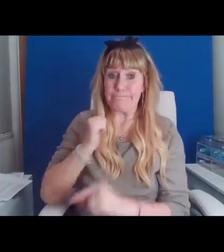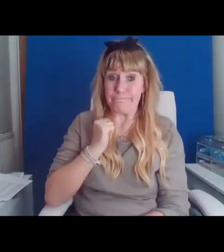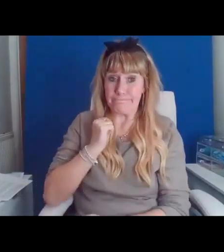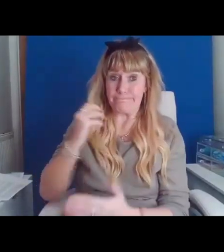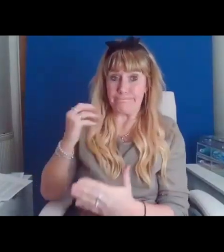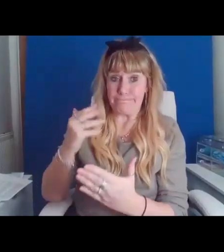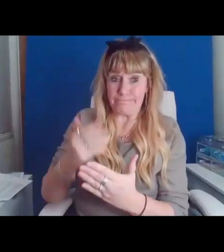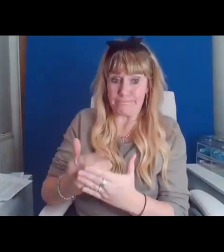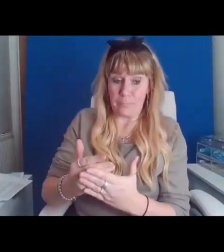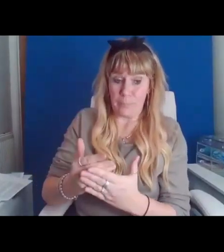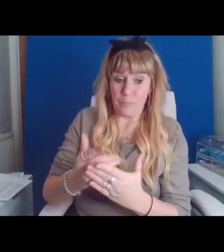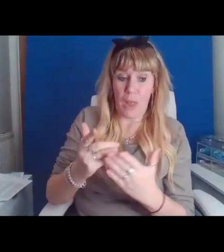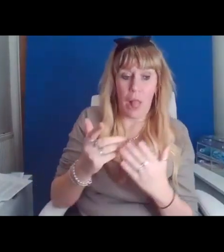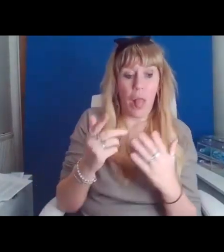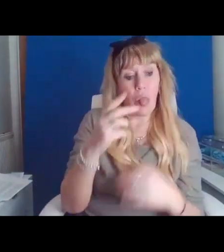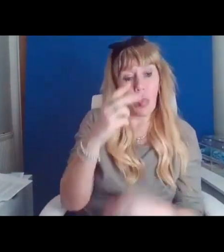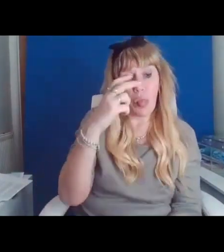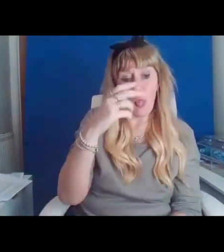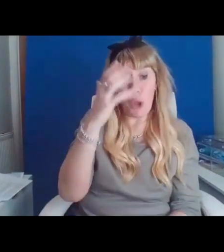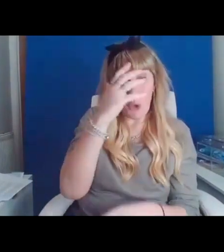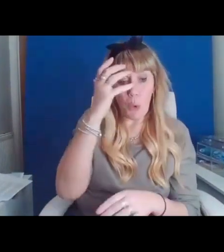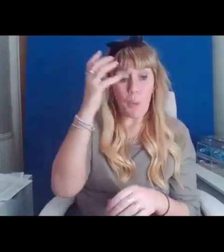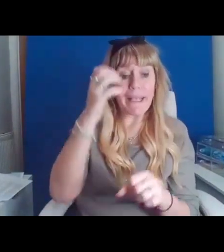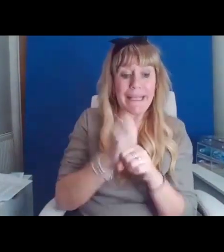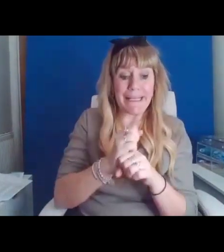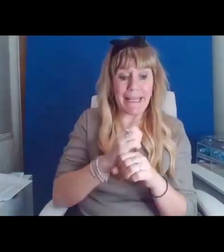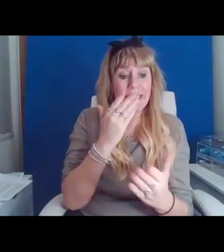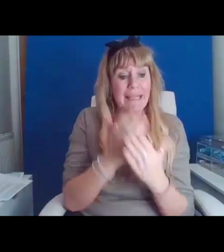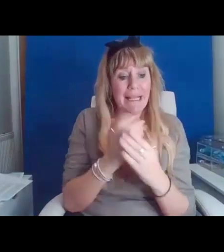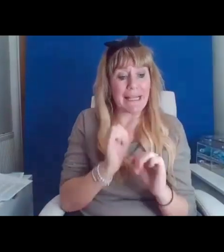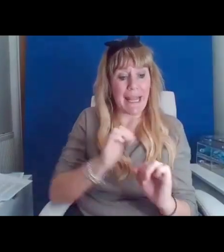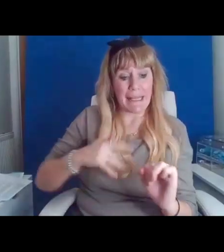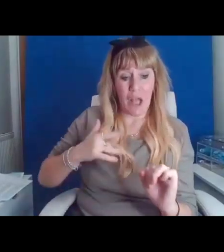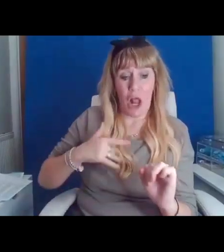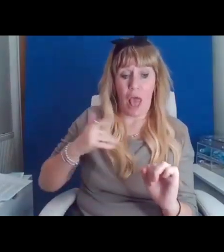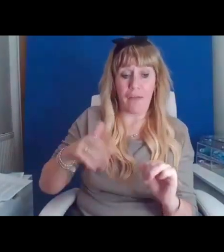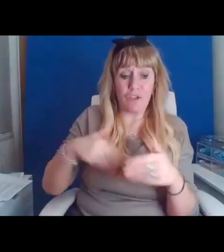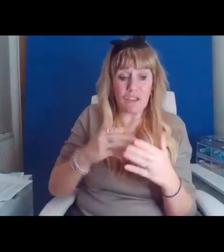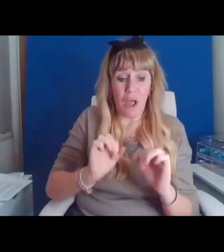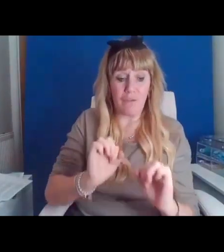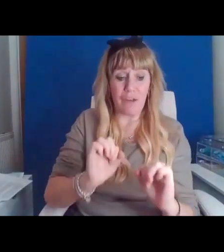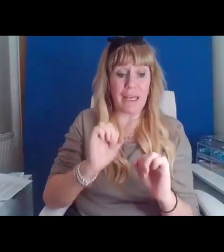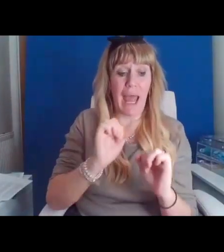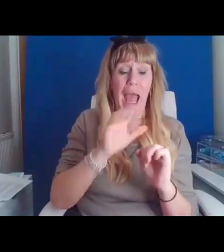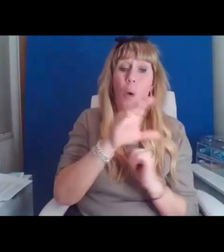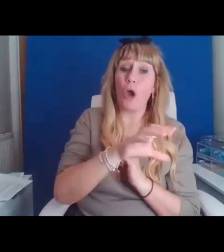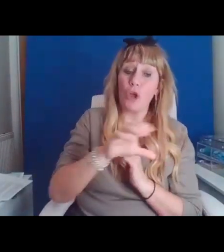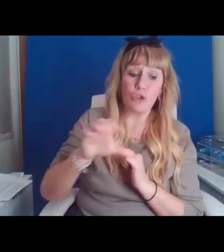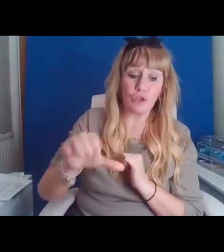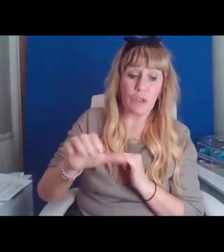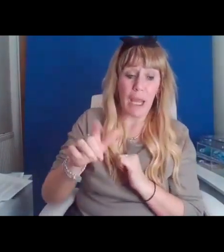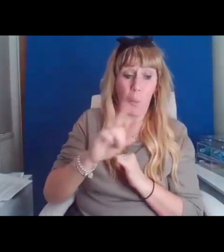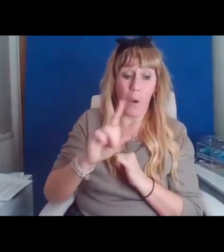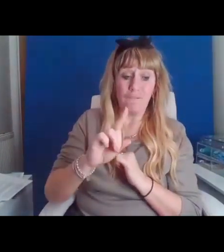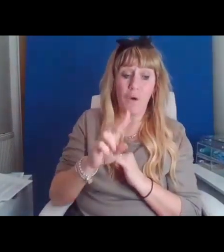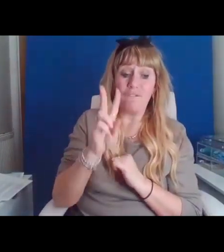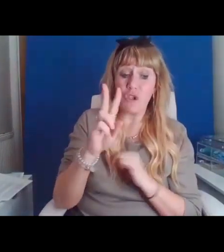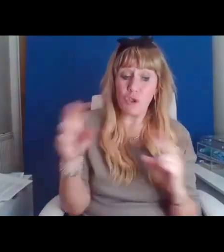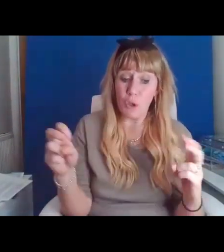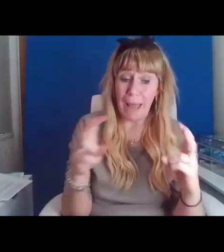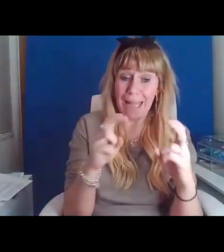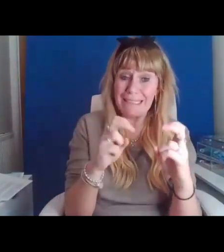modest reward of two palaces, three castles, an estate, an undisclosed